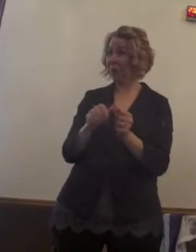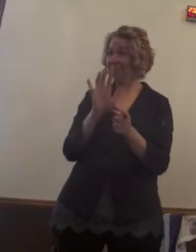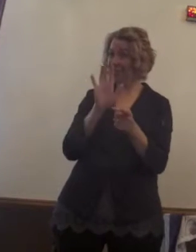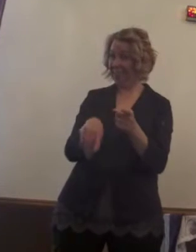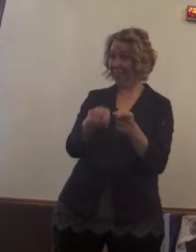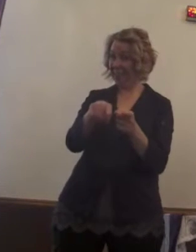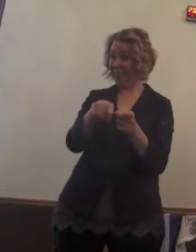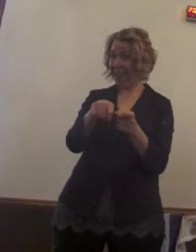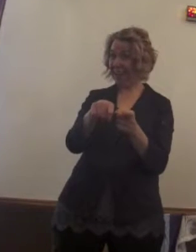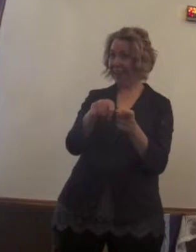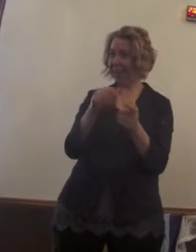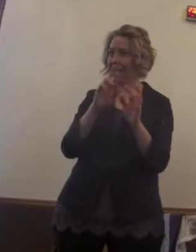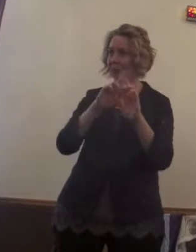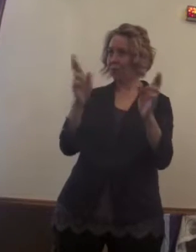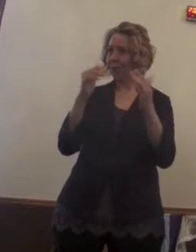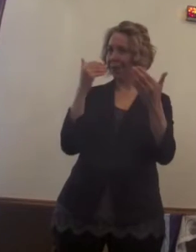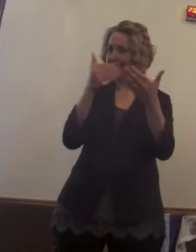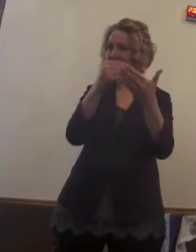morning,